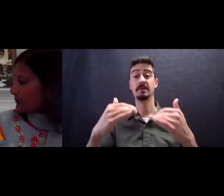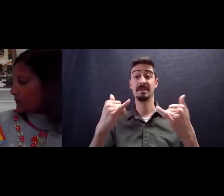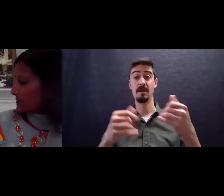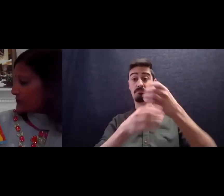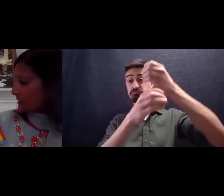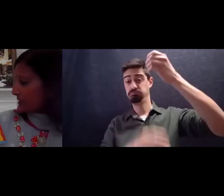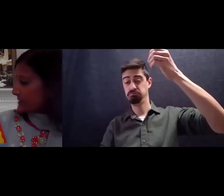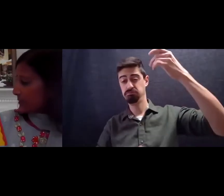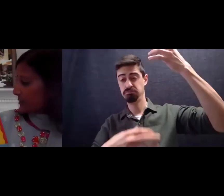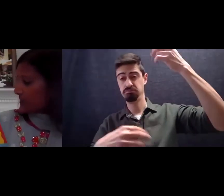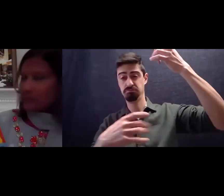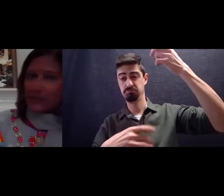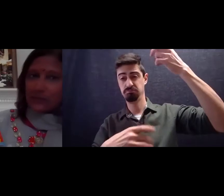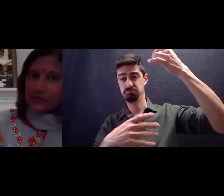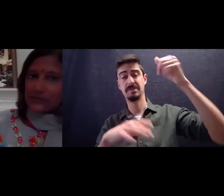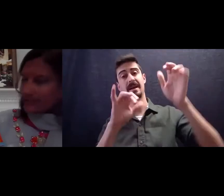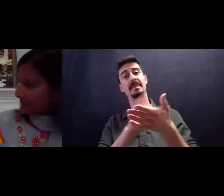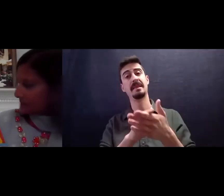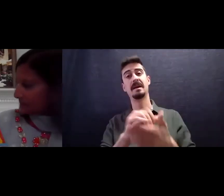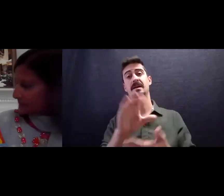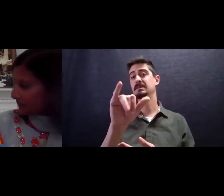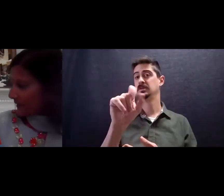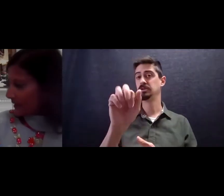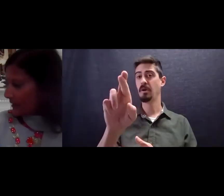tall with strings that are plucked to make music